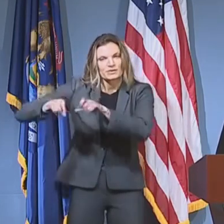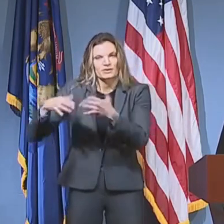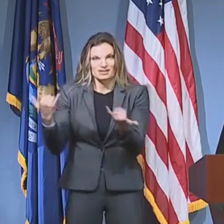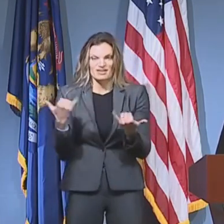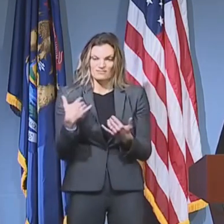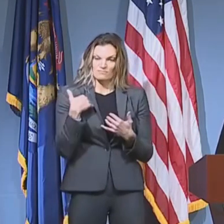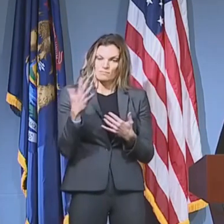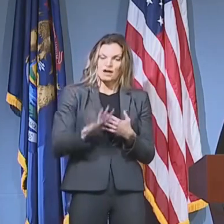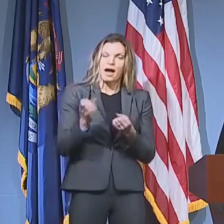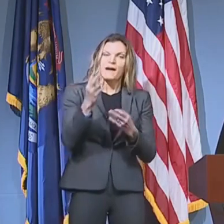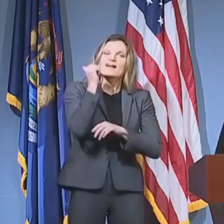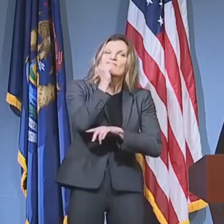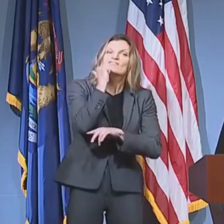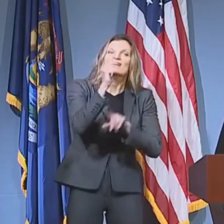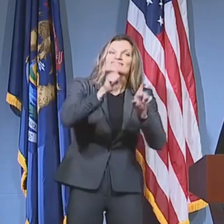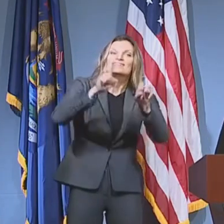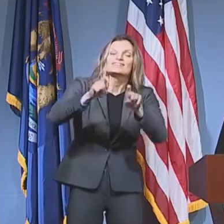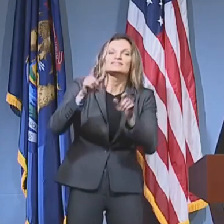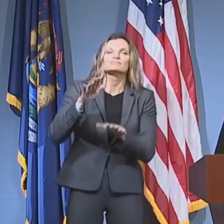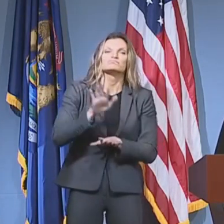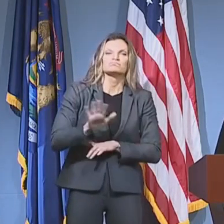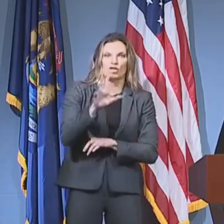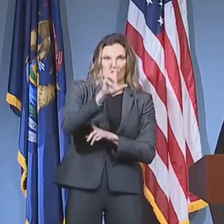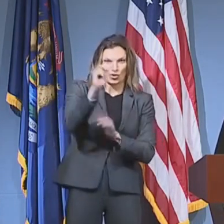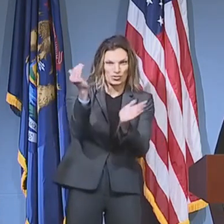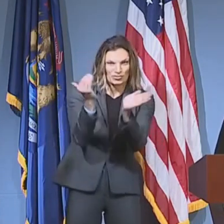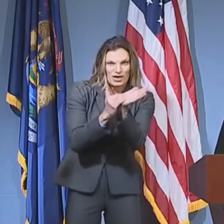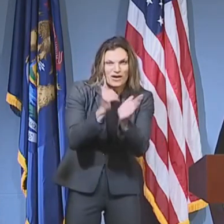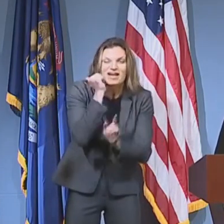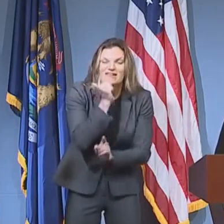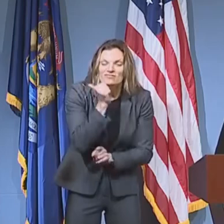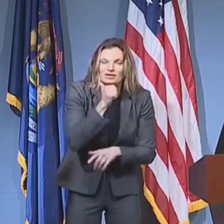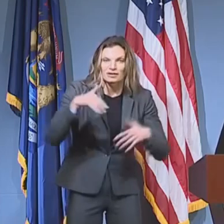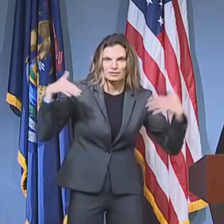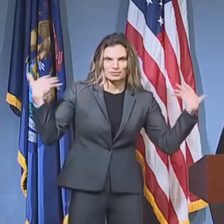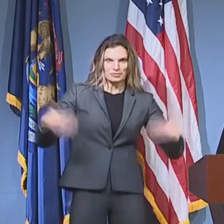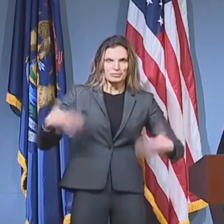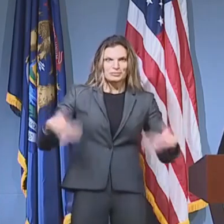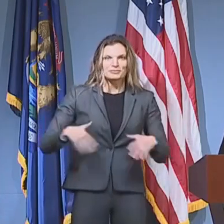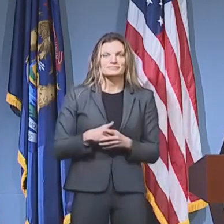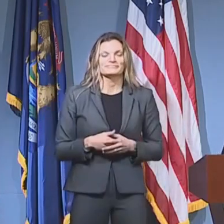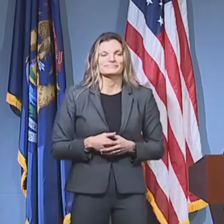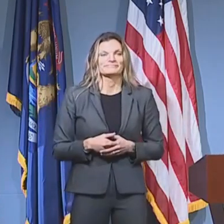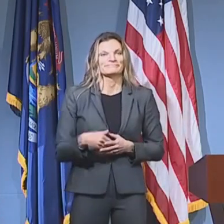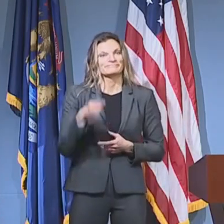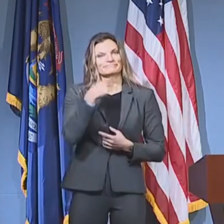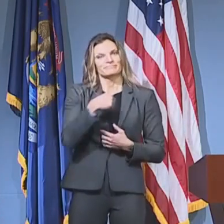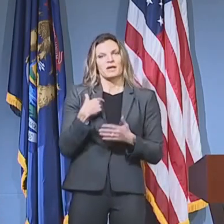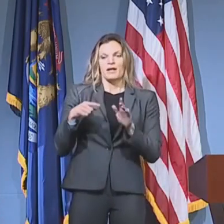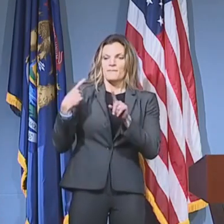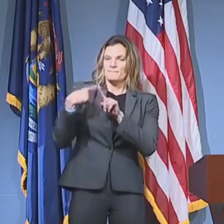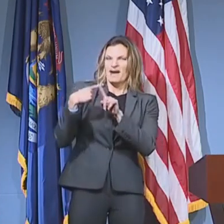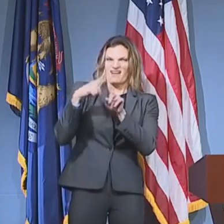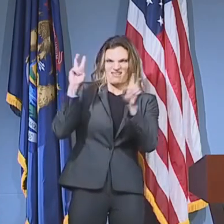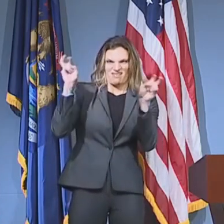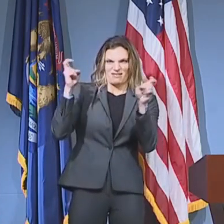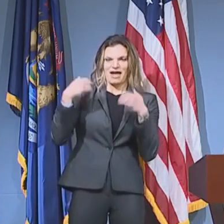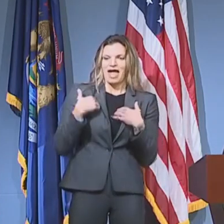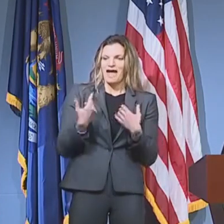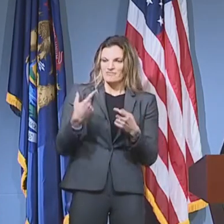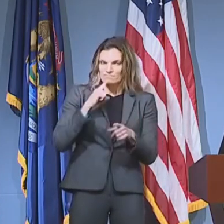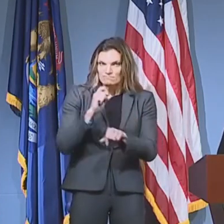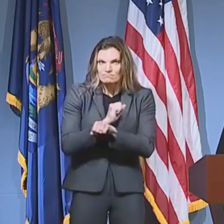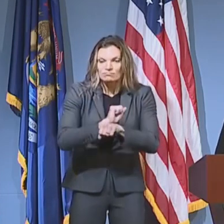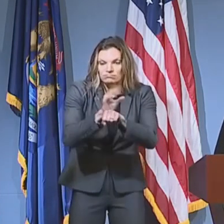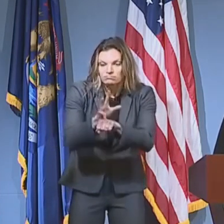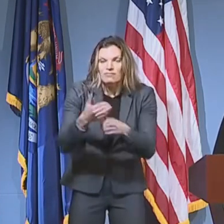,000 a day, which is quite a remarkable feat. Our positivity has dropped and here you can see our